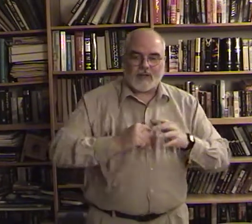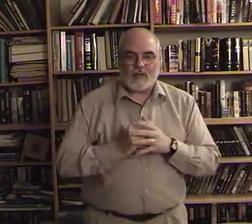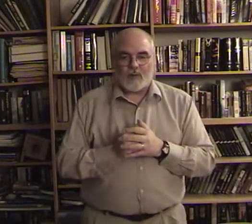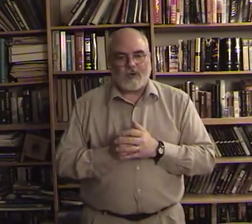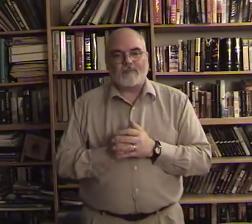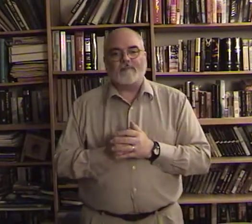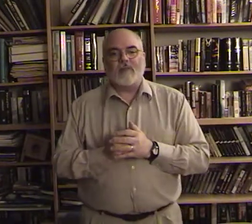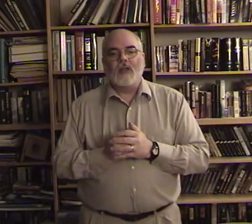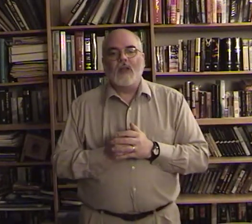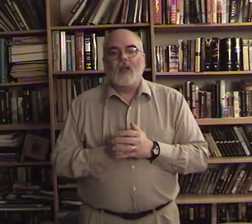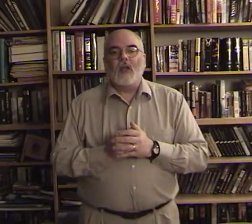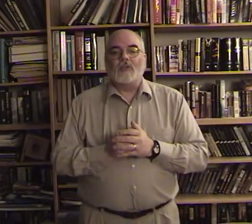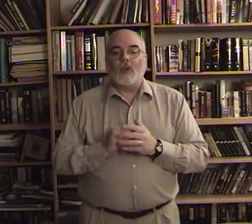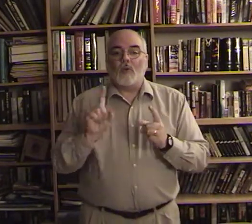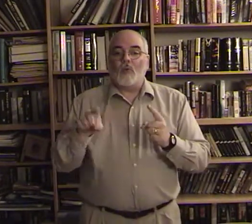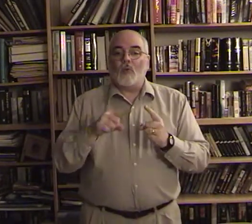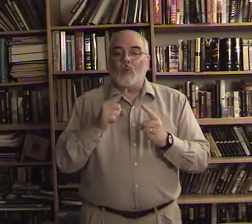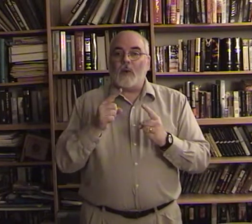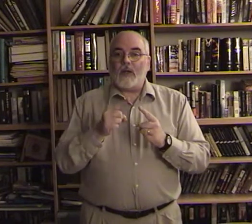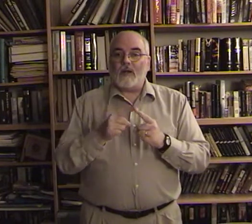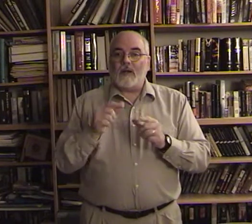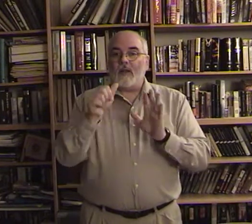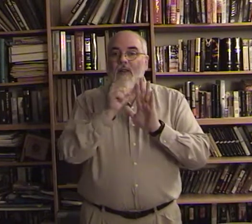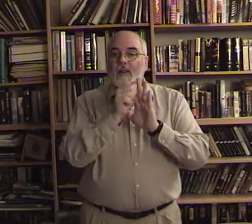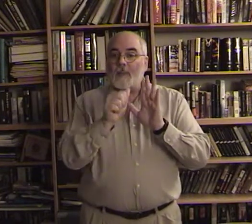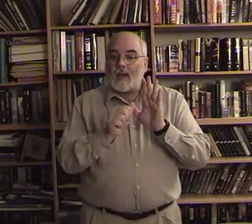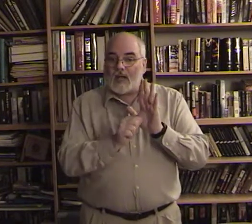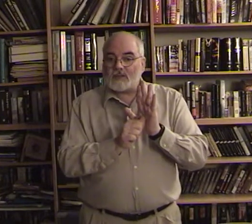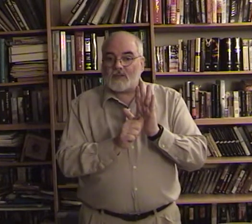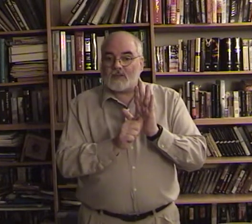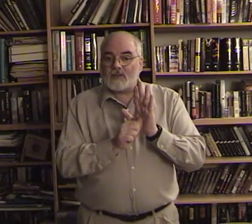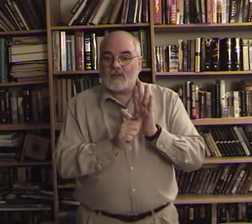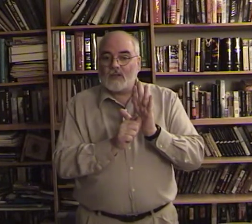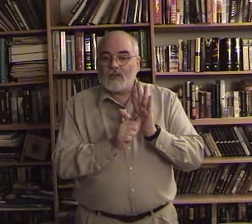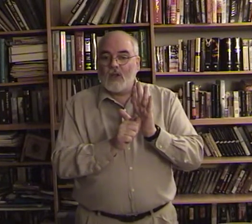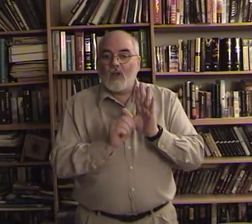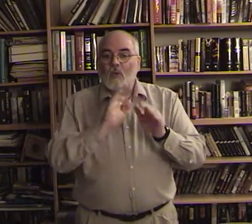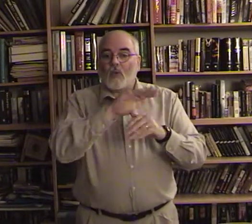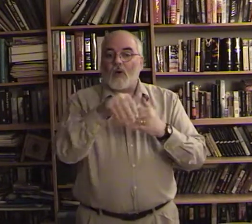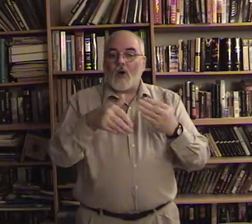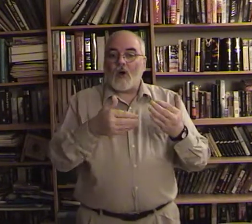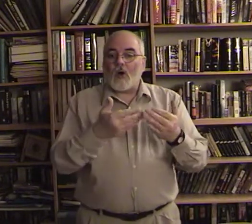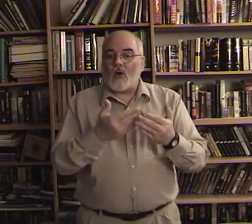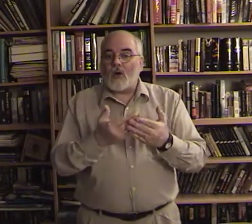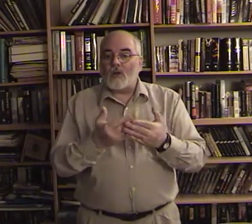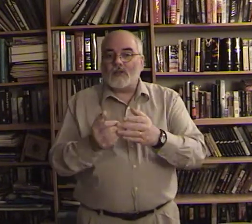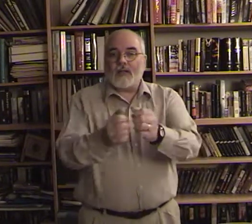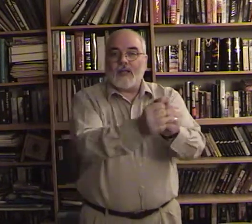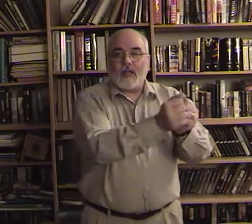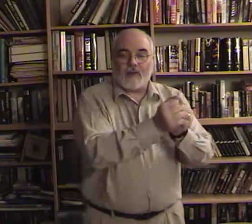somewhere so when the apostles the were all together